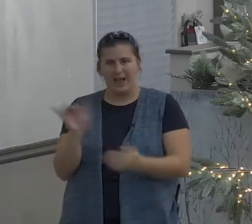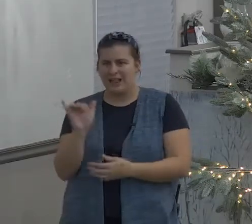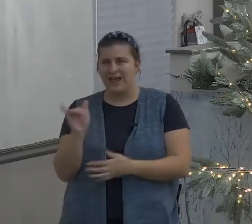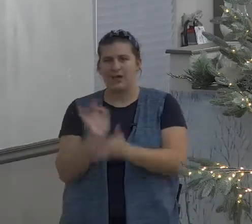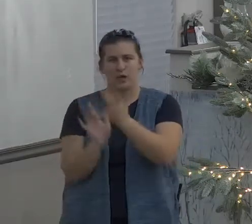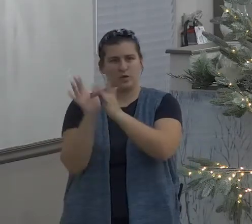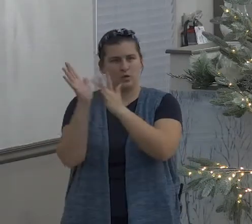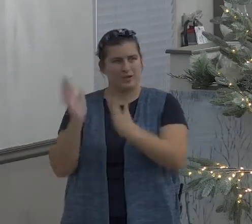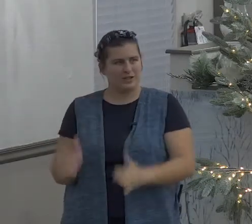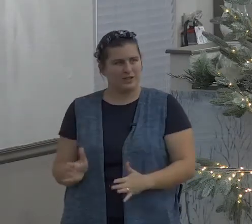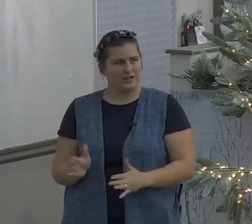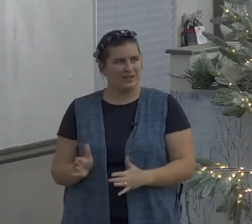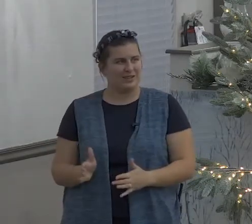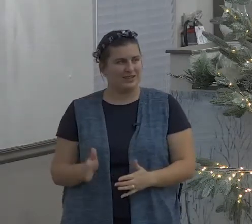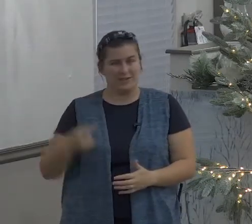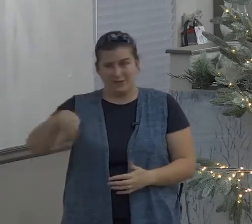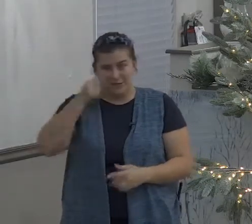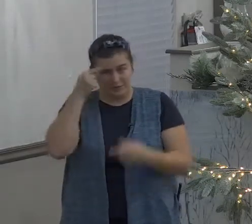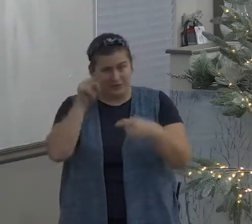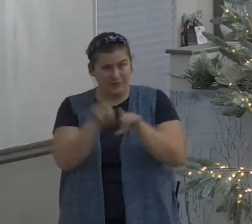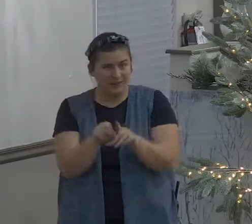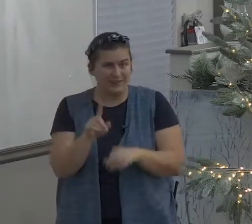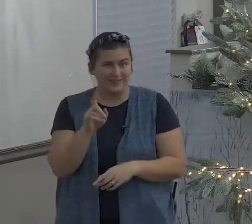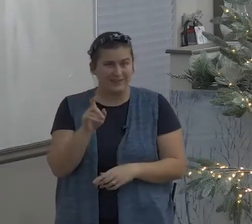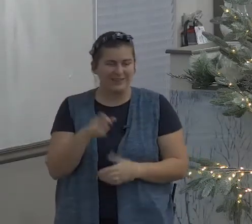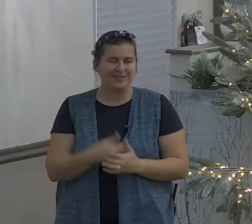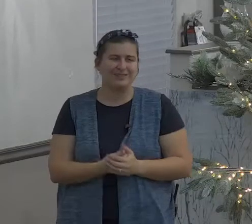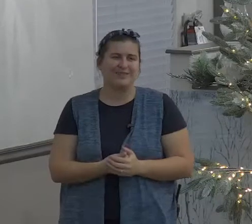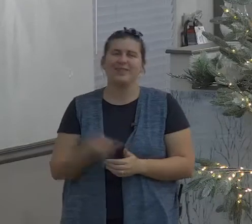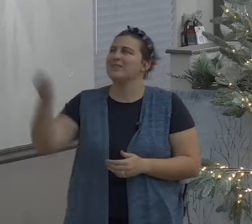if God allows a physical death to take place in us